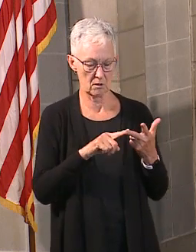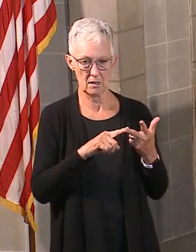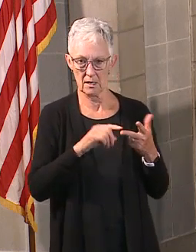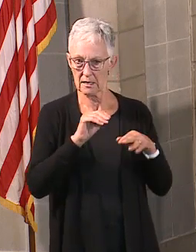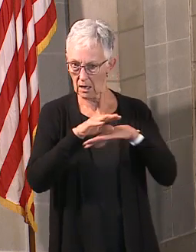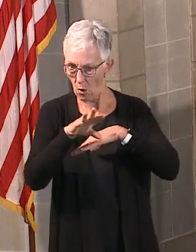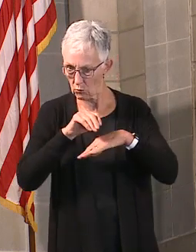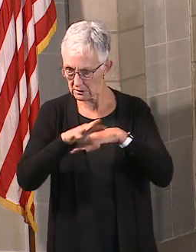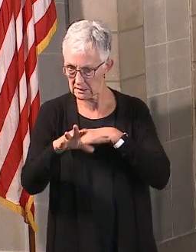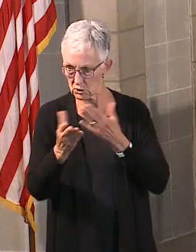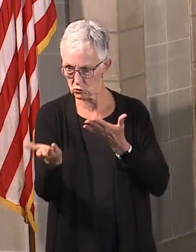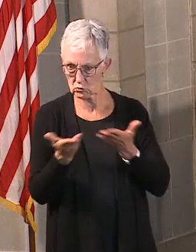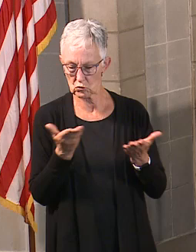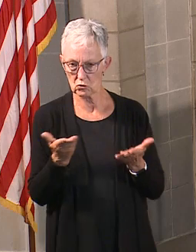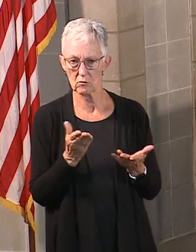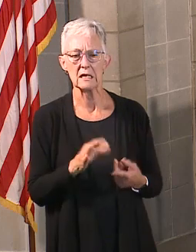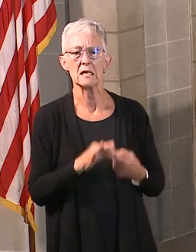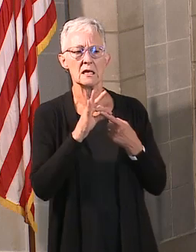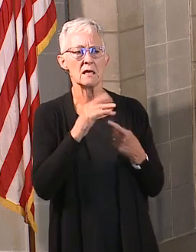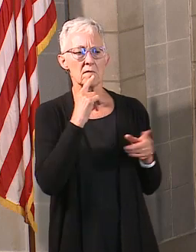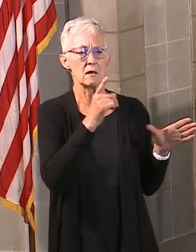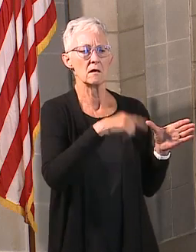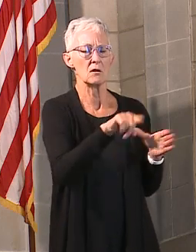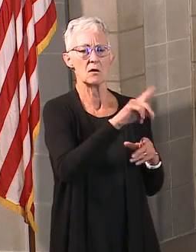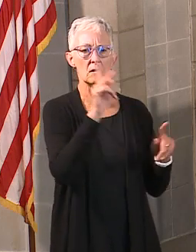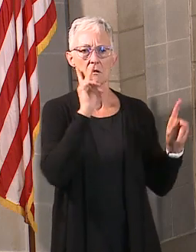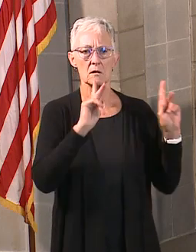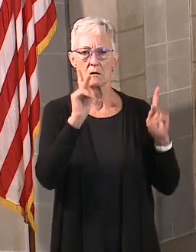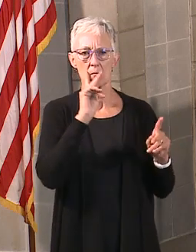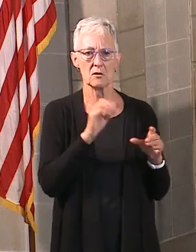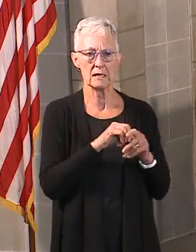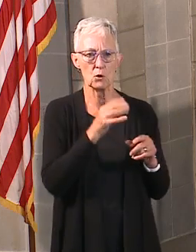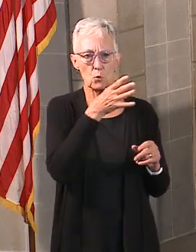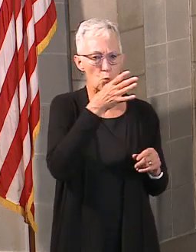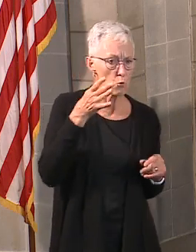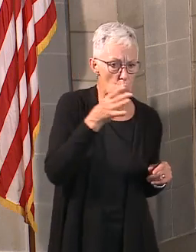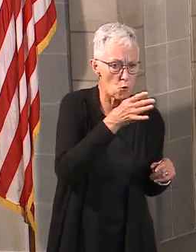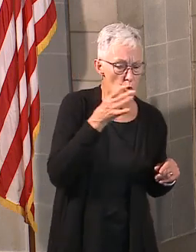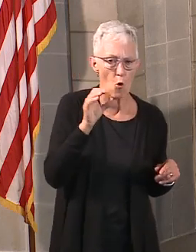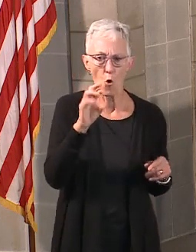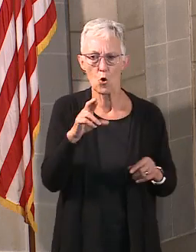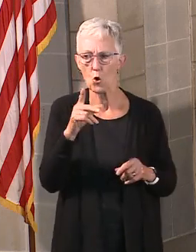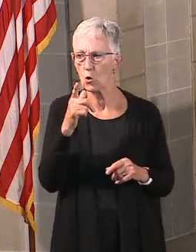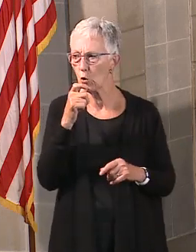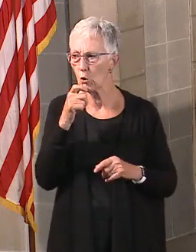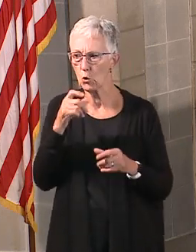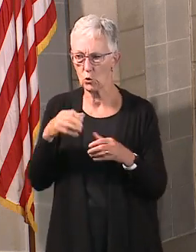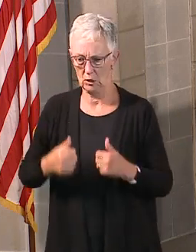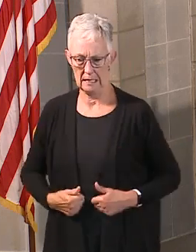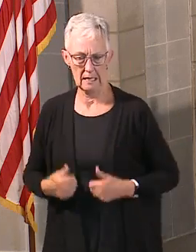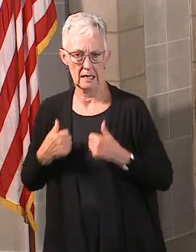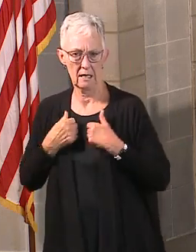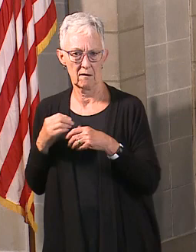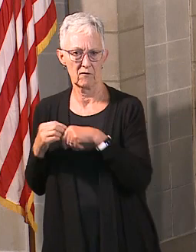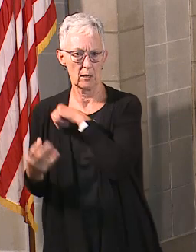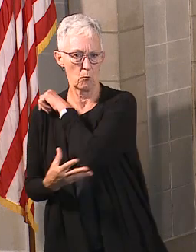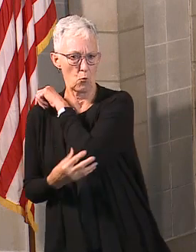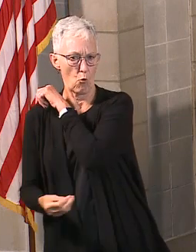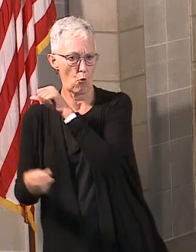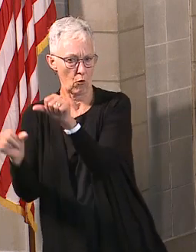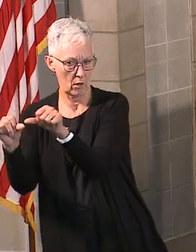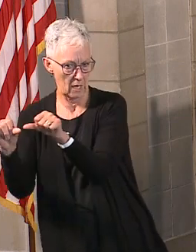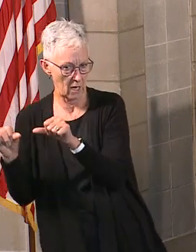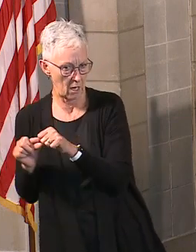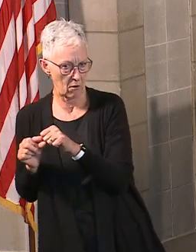persons who are underserved in mostly some of our rural communities, as well as our communities of color. I